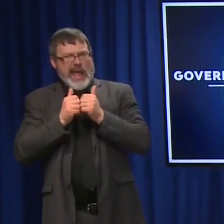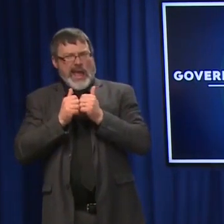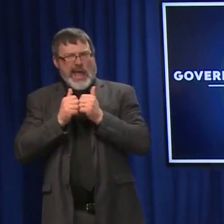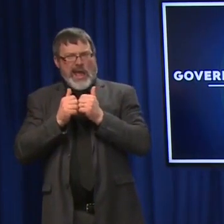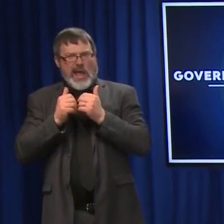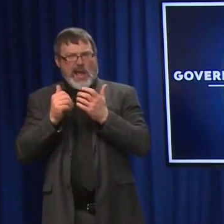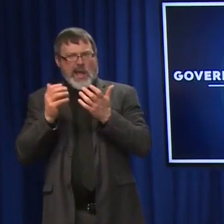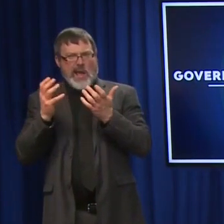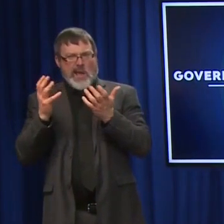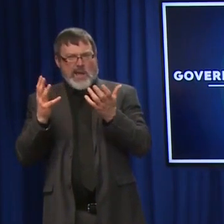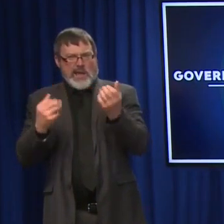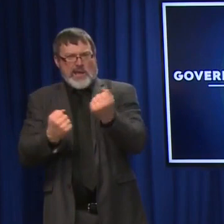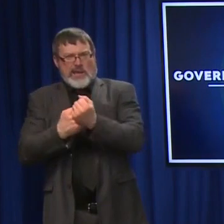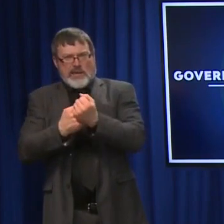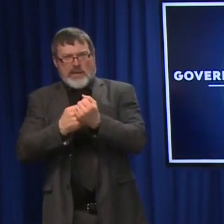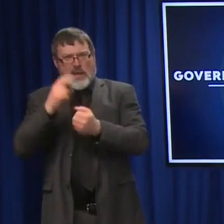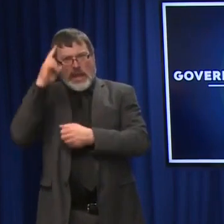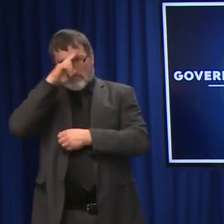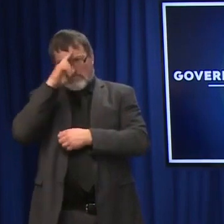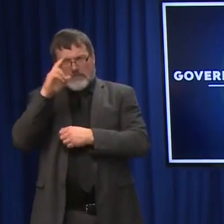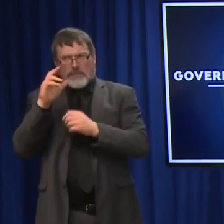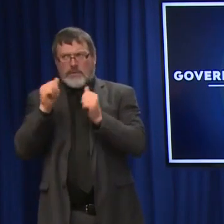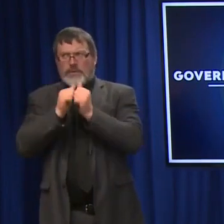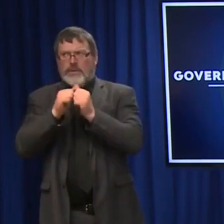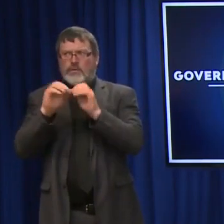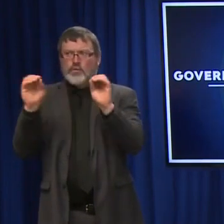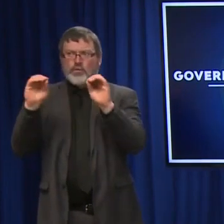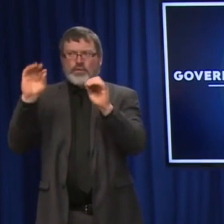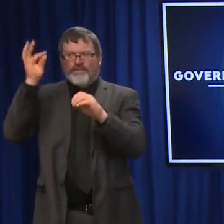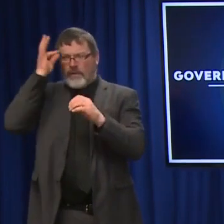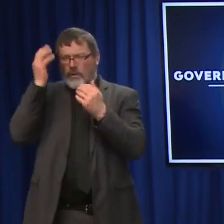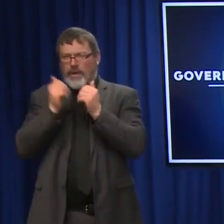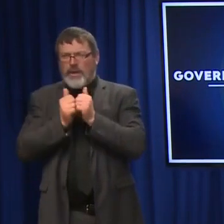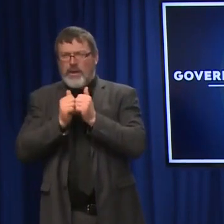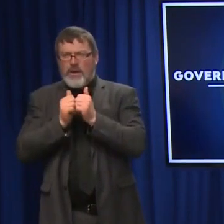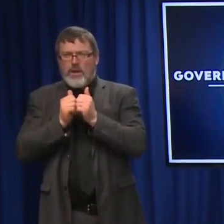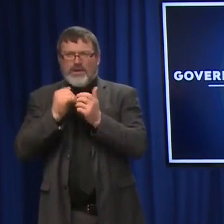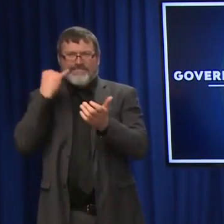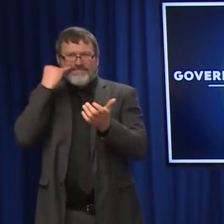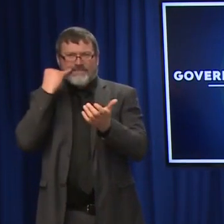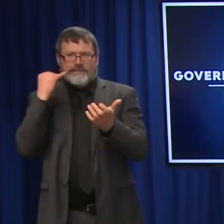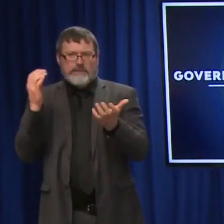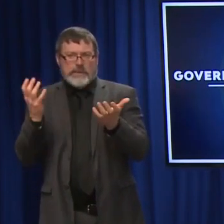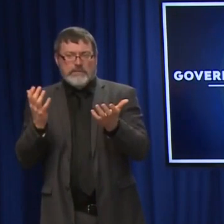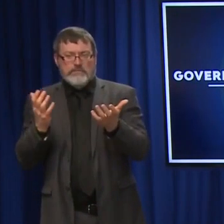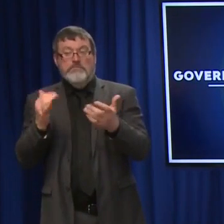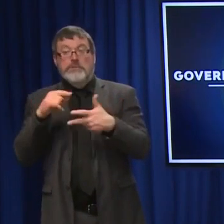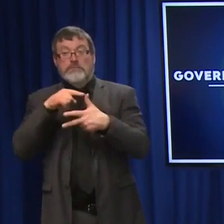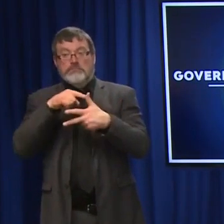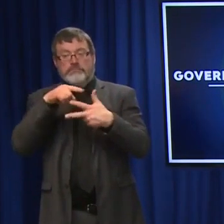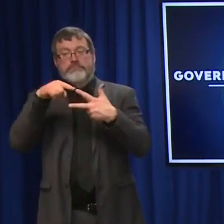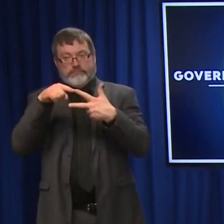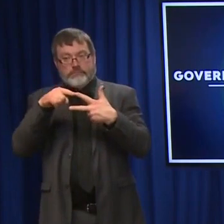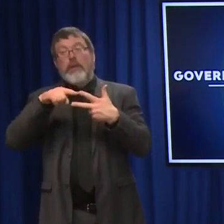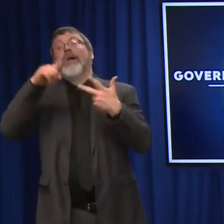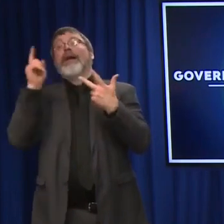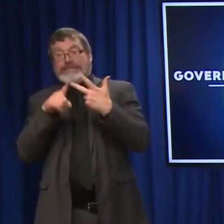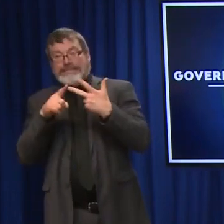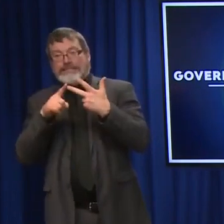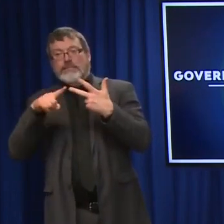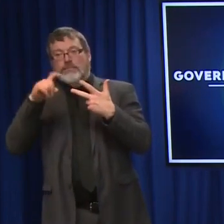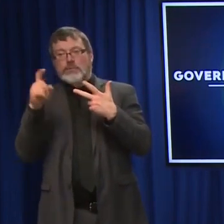my third question is, we've been told that the New Hampshire Hospital Association supplies daily updates